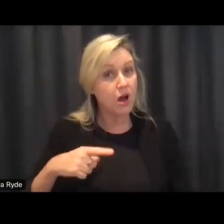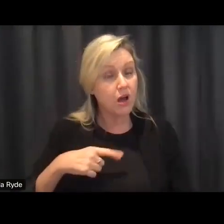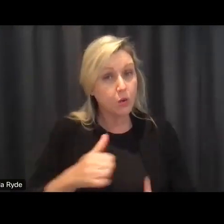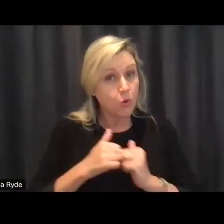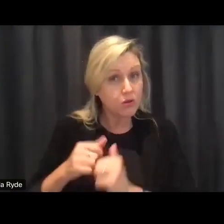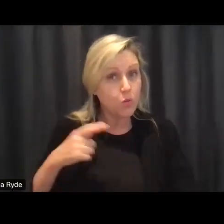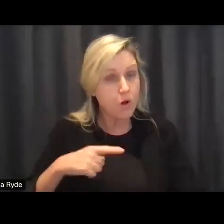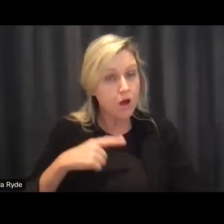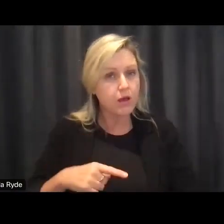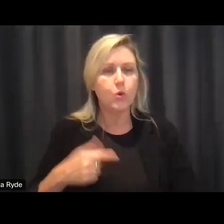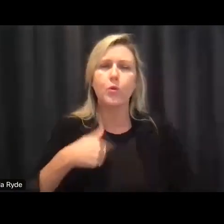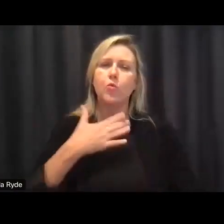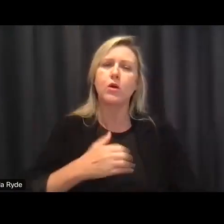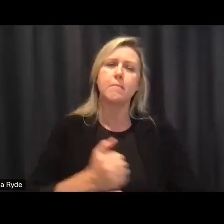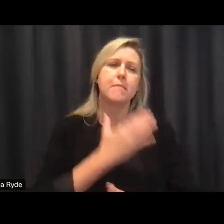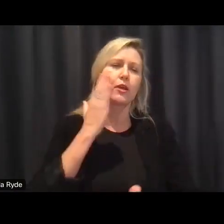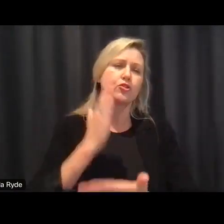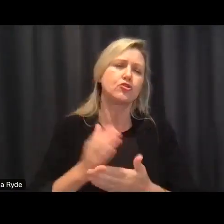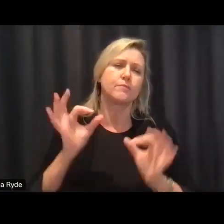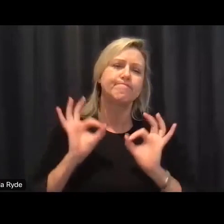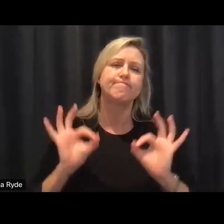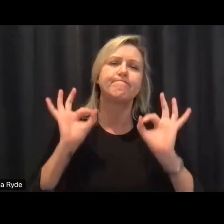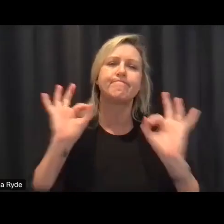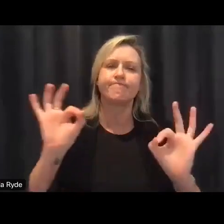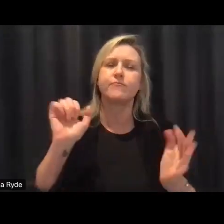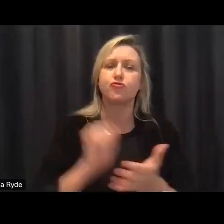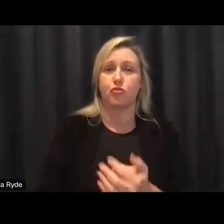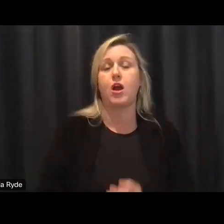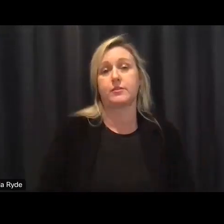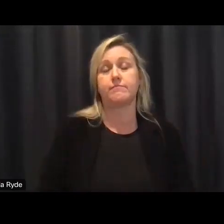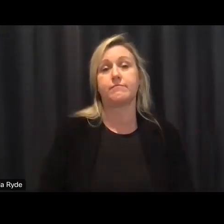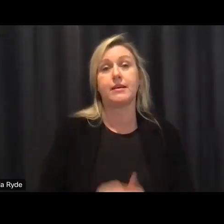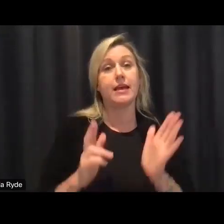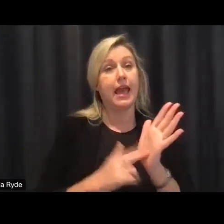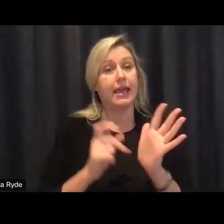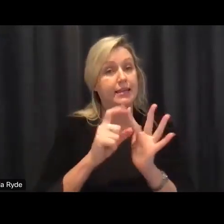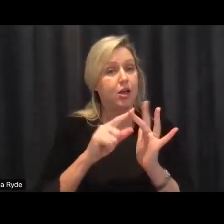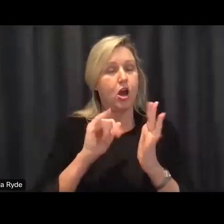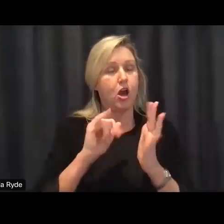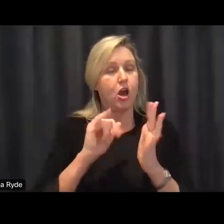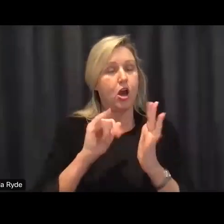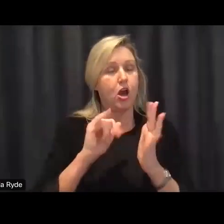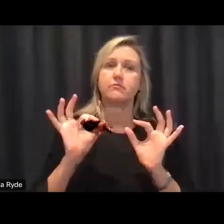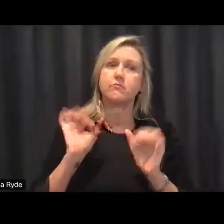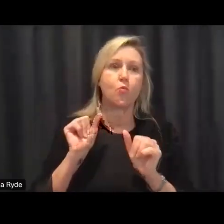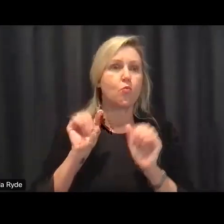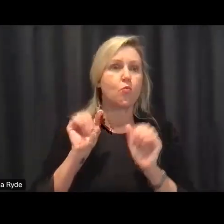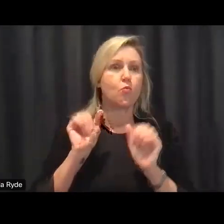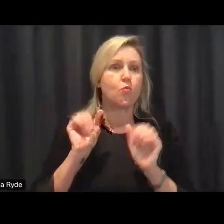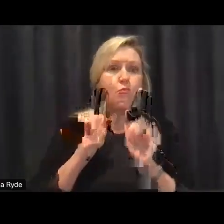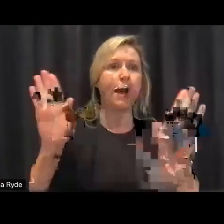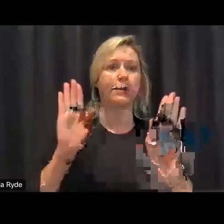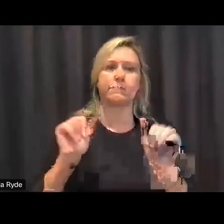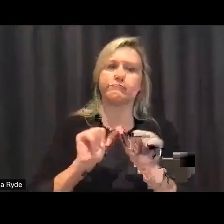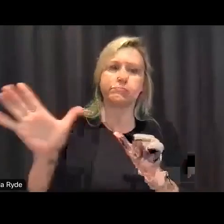as people have said the ndis is a really good idea it was when it was set up um it now